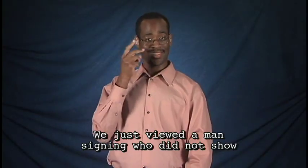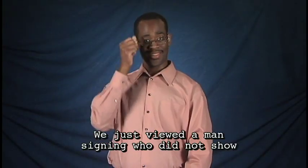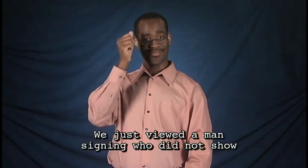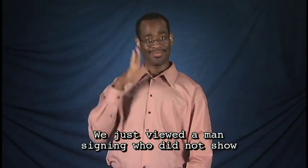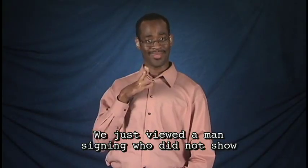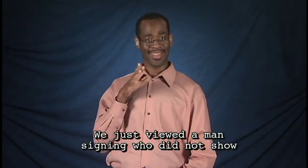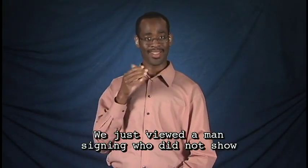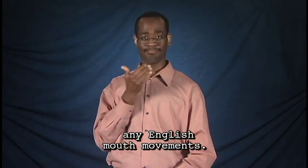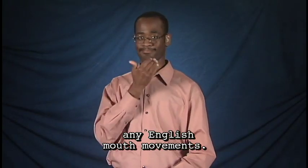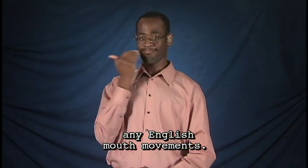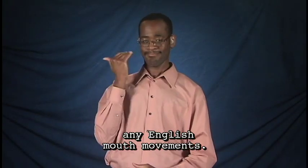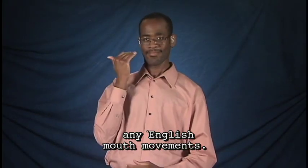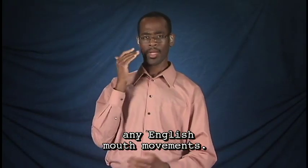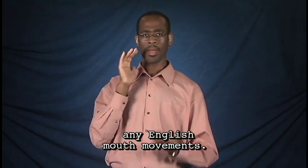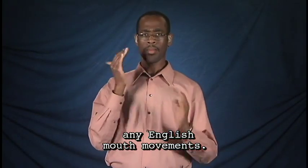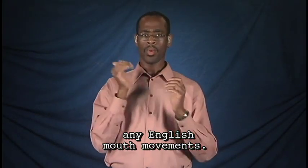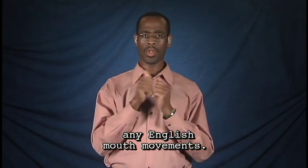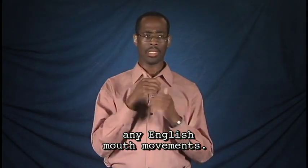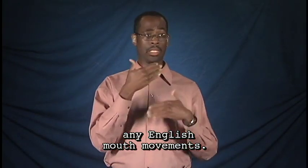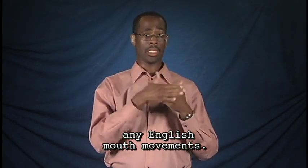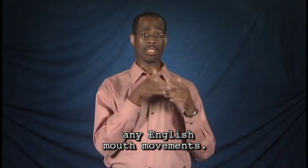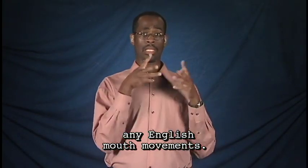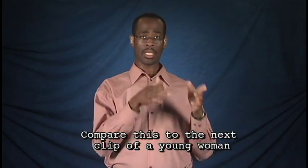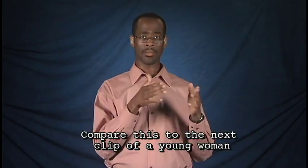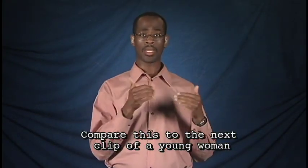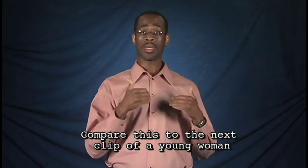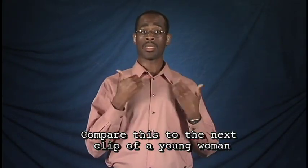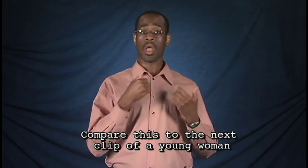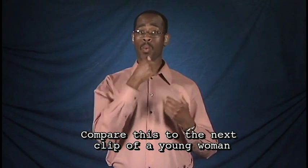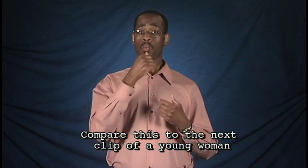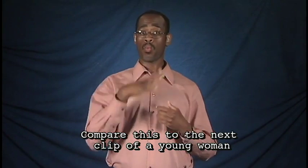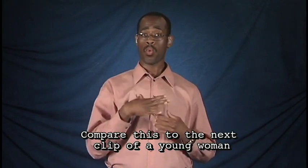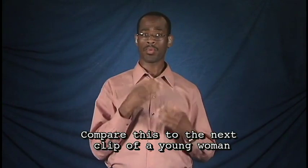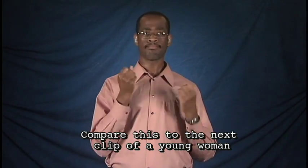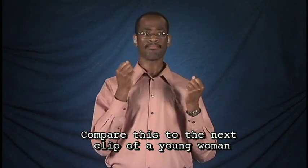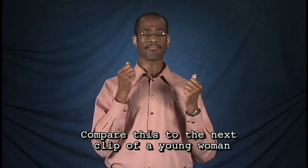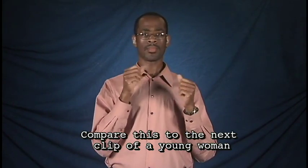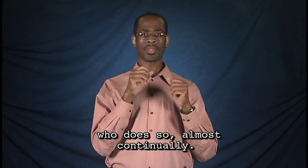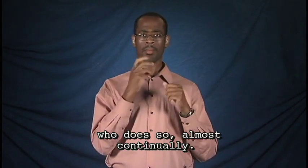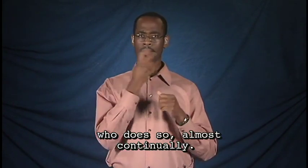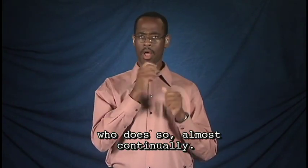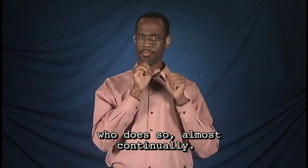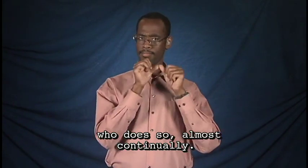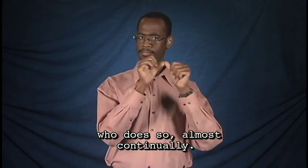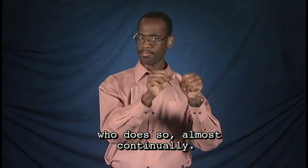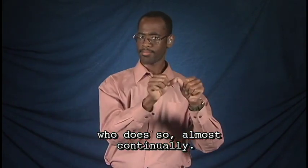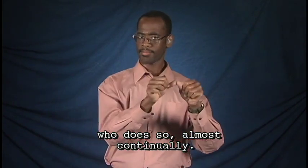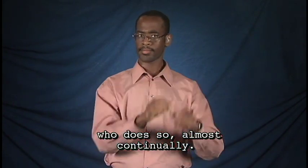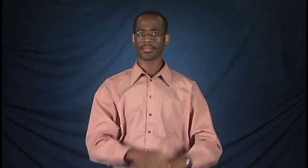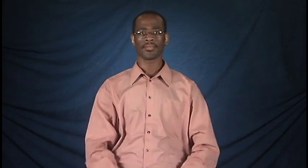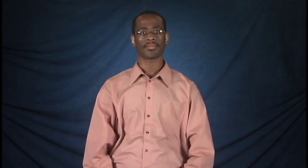signing who did not show any English mouth movements. Compare this to the next clip of a young woman who does so almost continually.